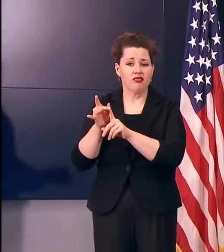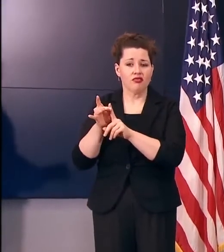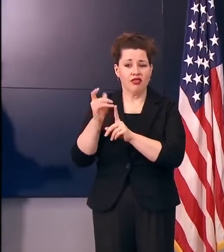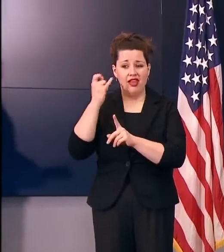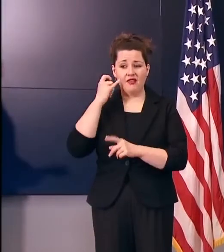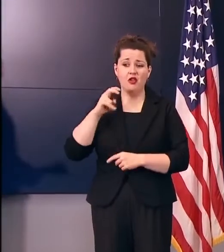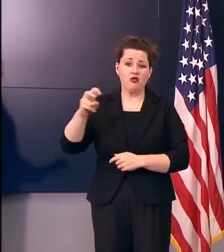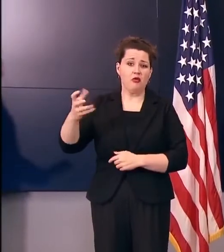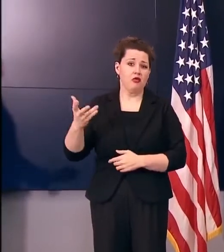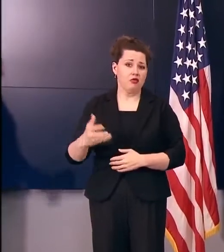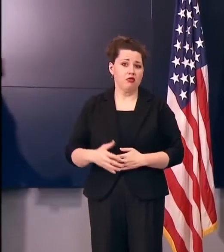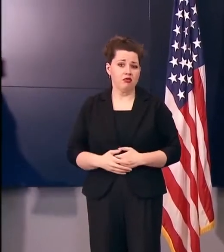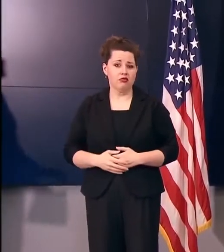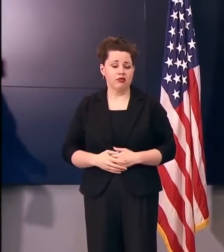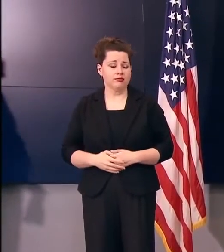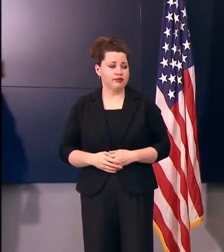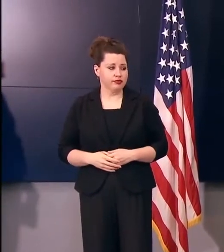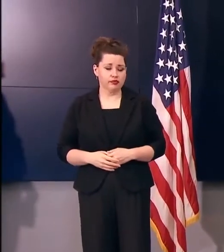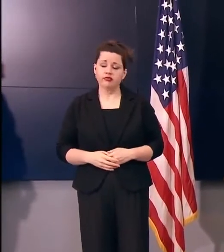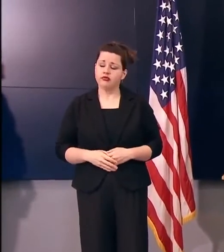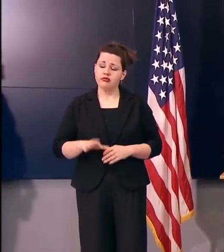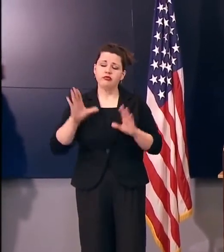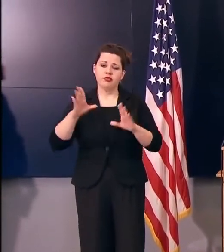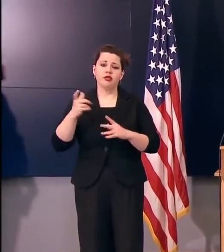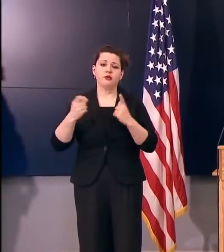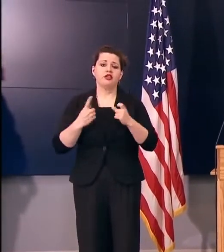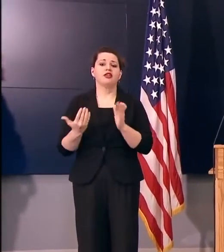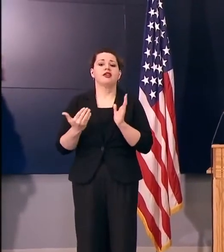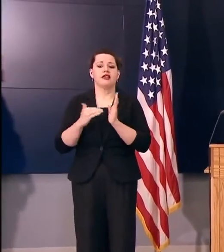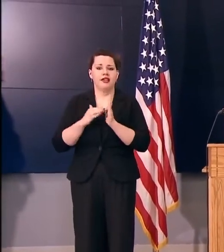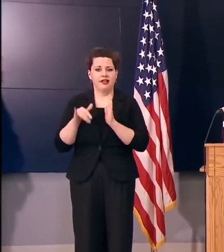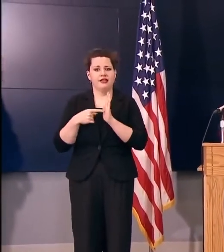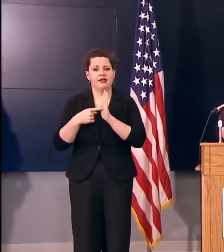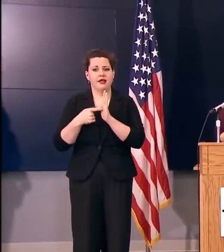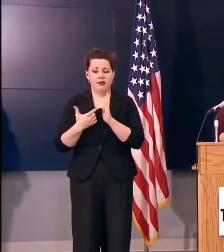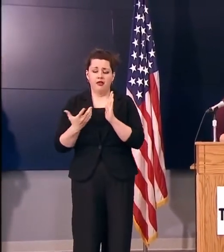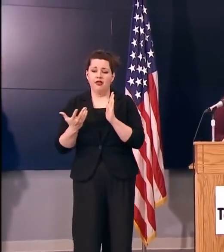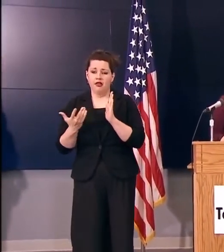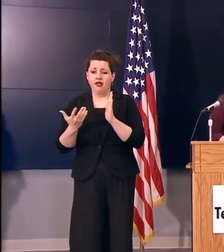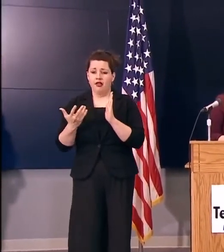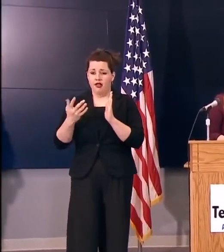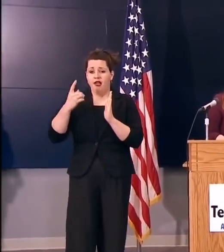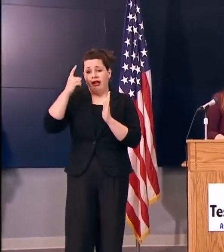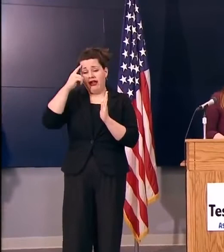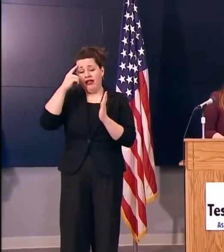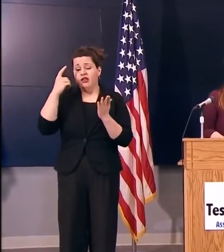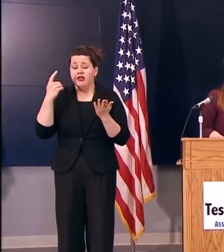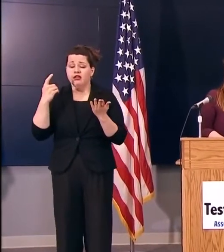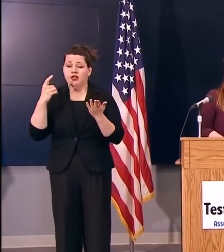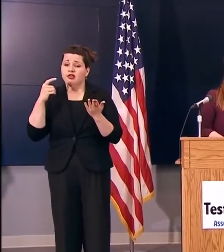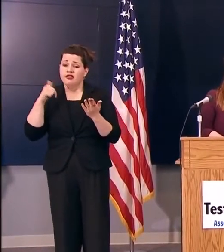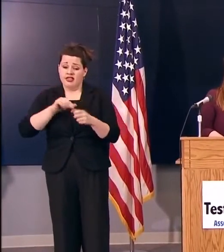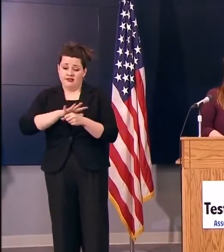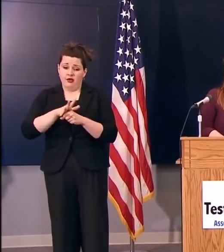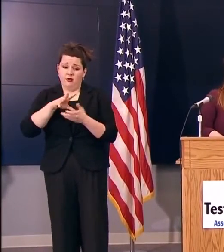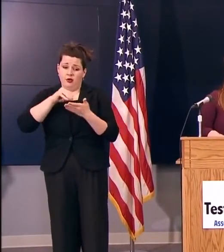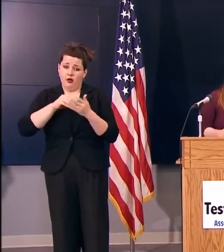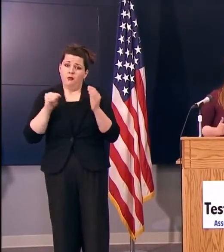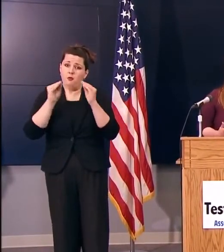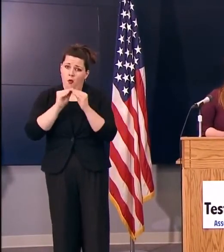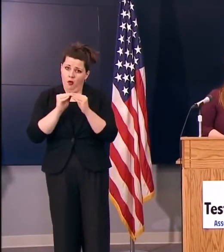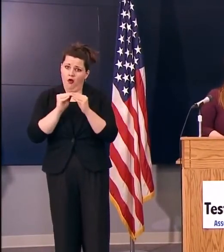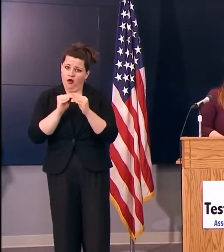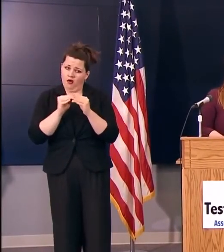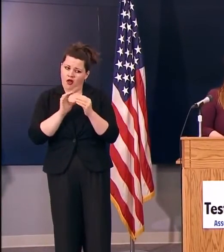this kind of travel? Yeah, it's a great question. And, again, it's an example of a place where I think as we learn more about this virus and its behavior,